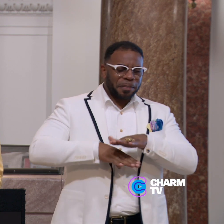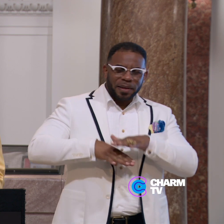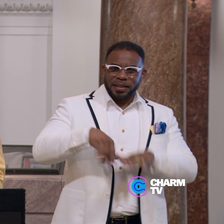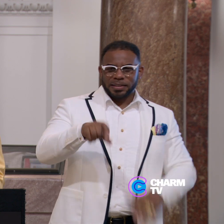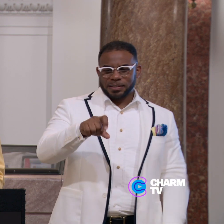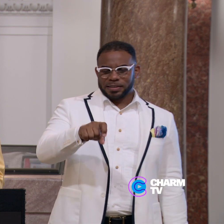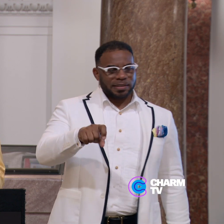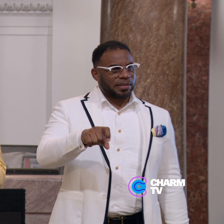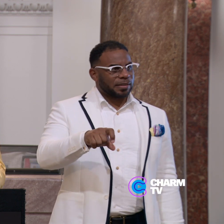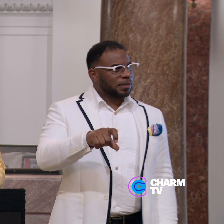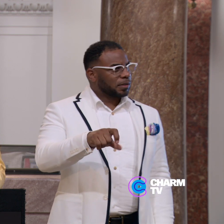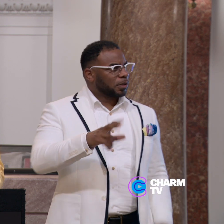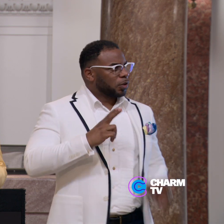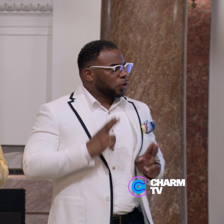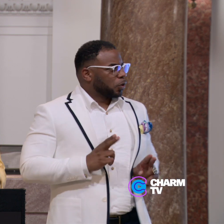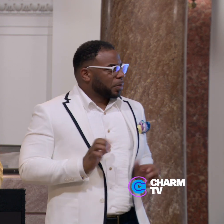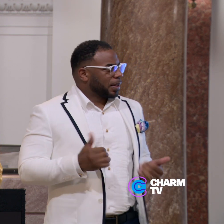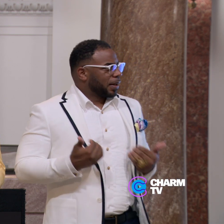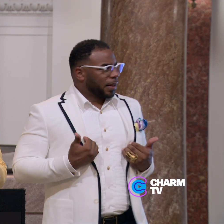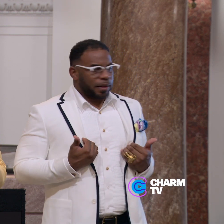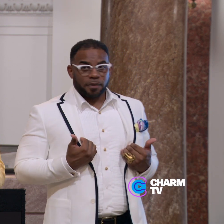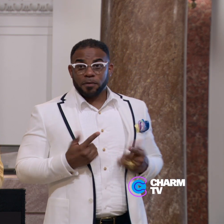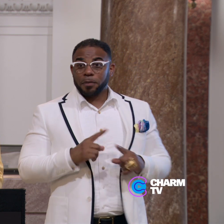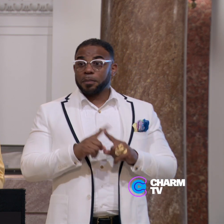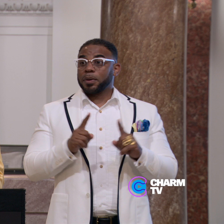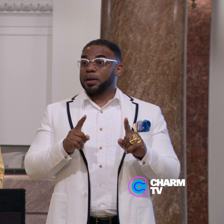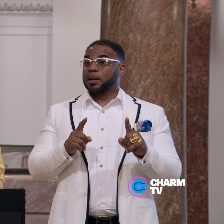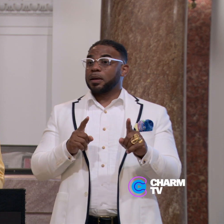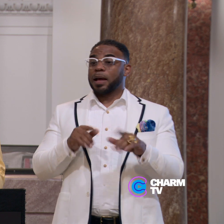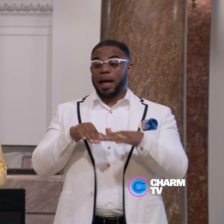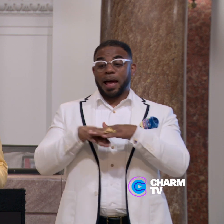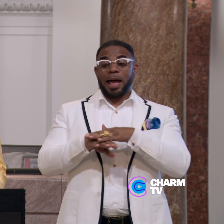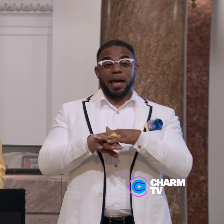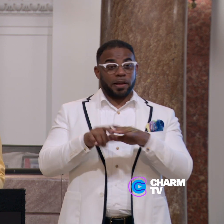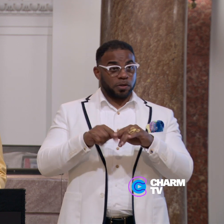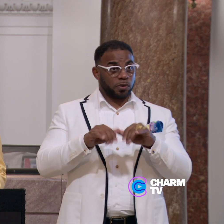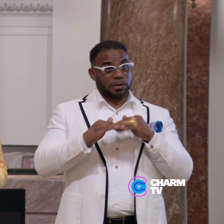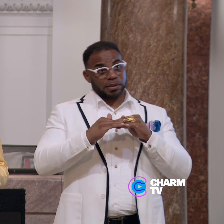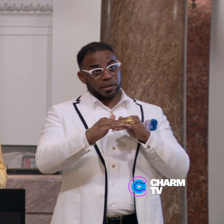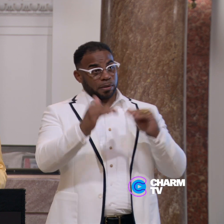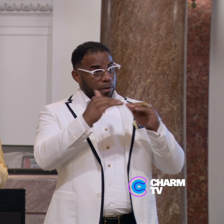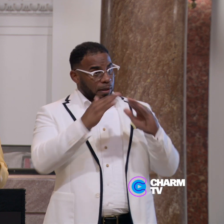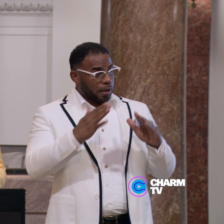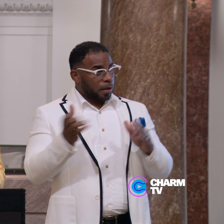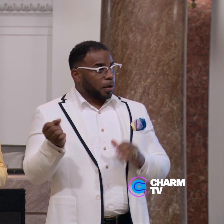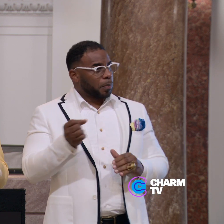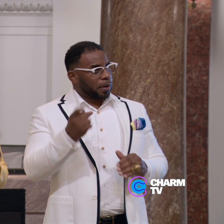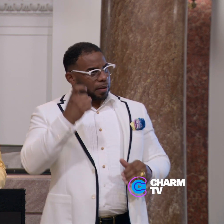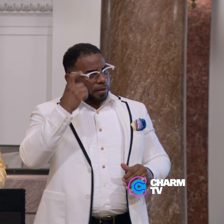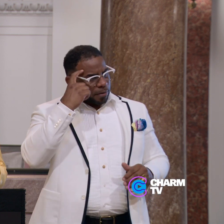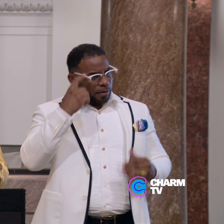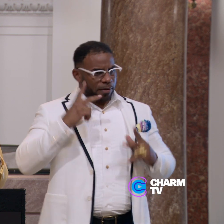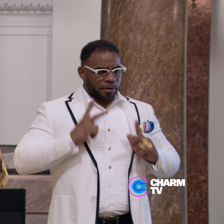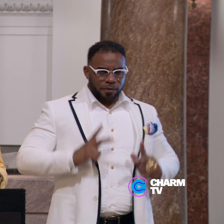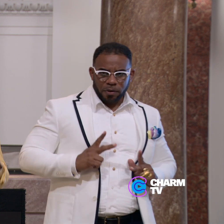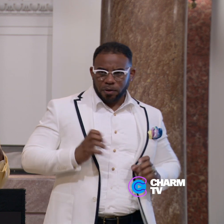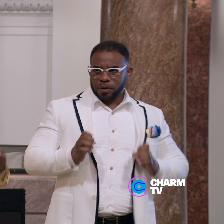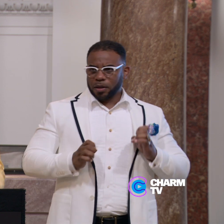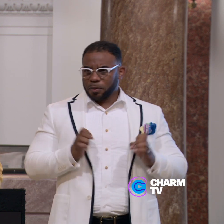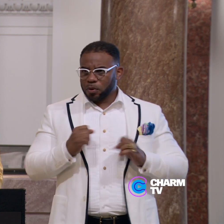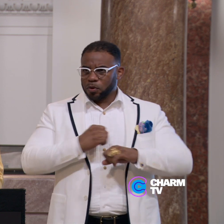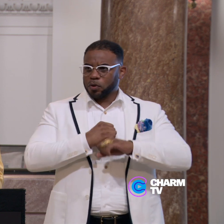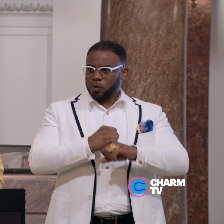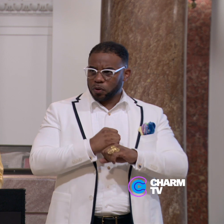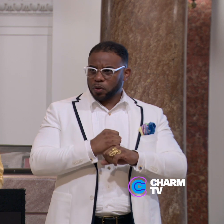needs a human being can have, but access to stable housing brings the mental, physical, and emotional